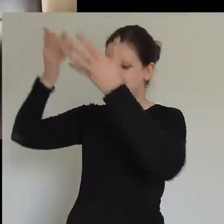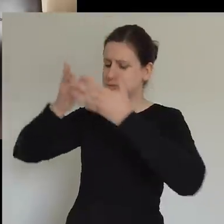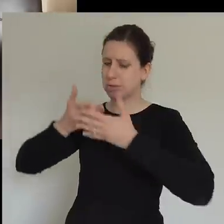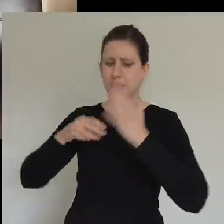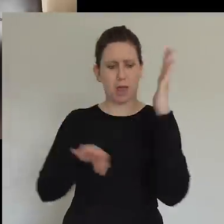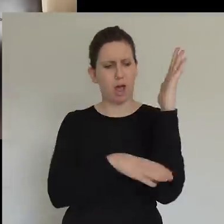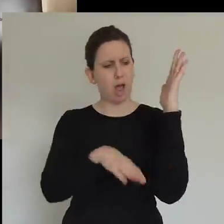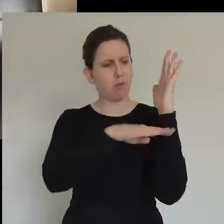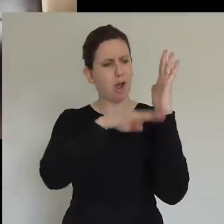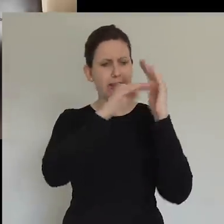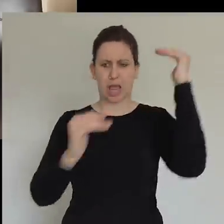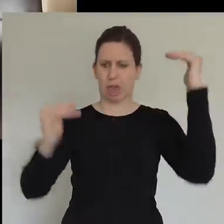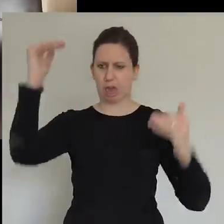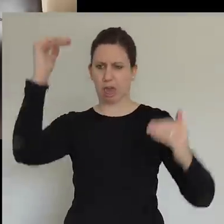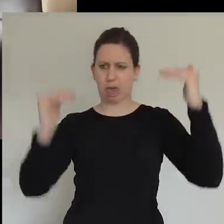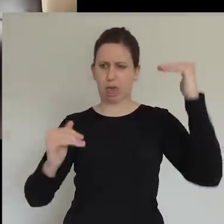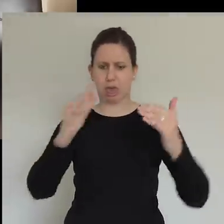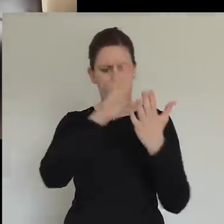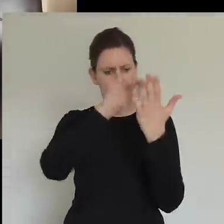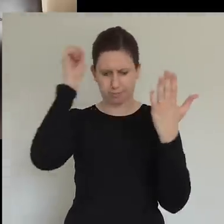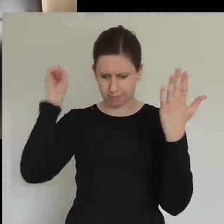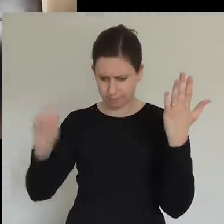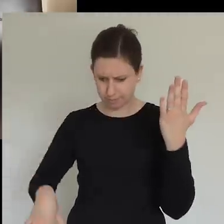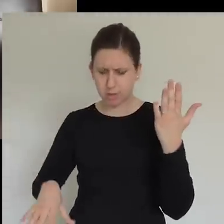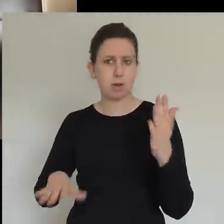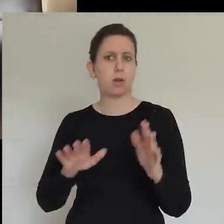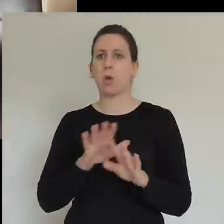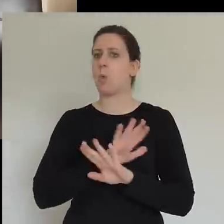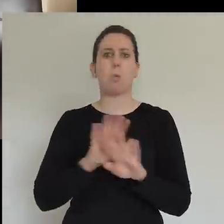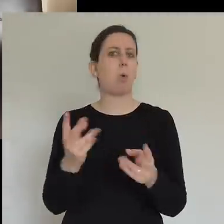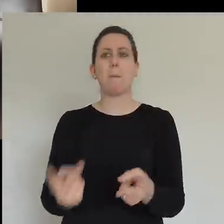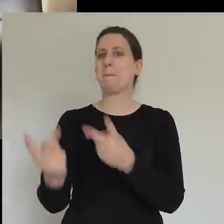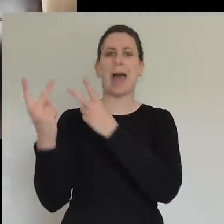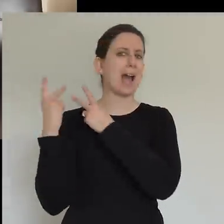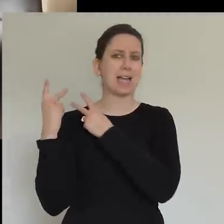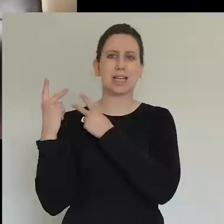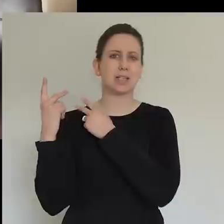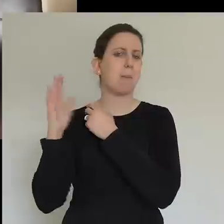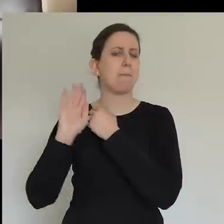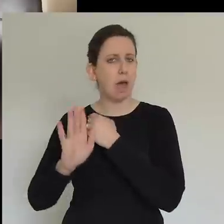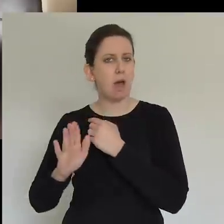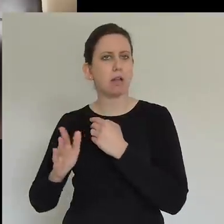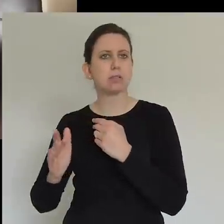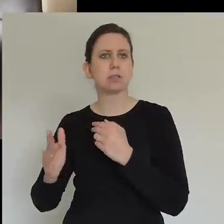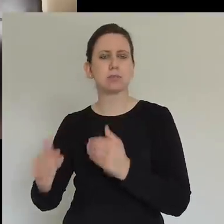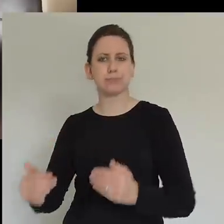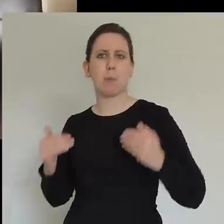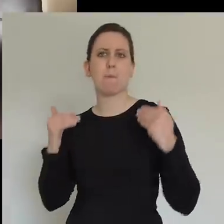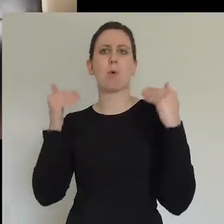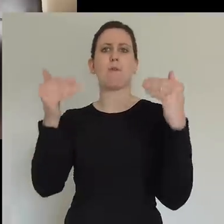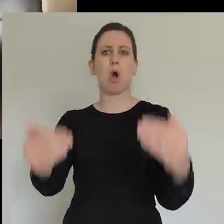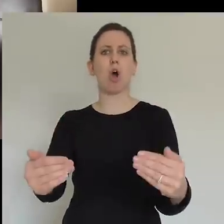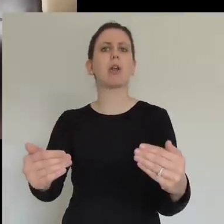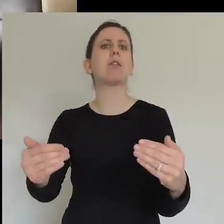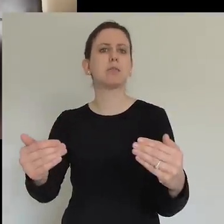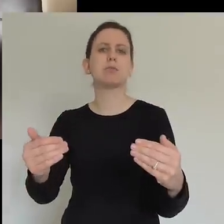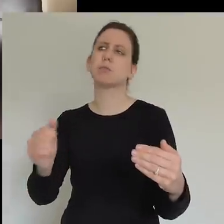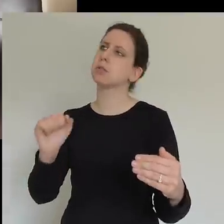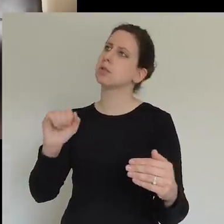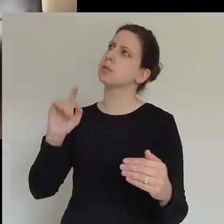not return to the church that was, but move towards the church that you want us to be, Lord Jesus. And we just ask